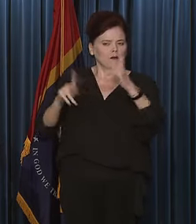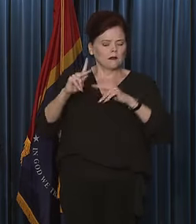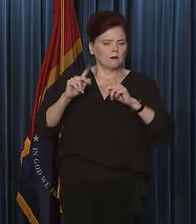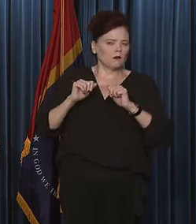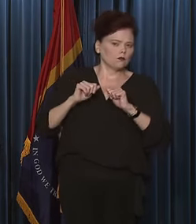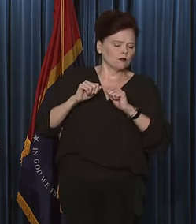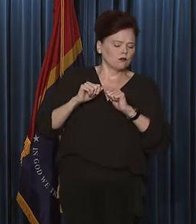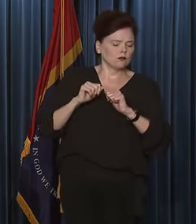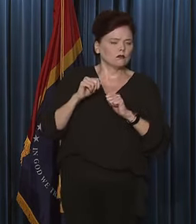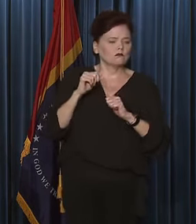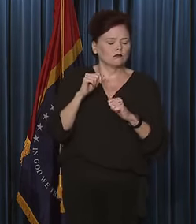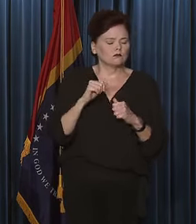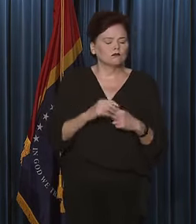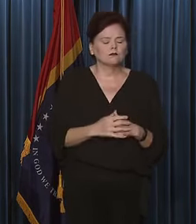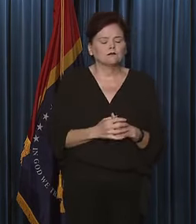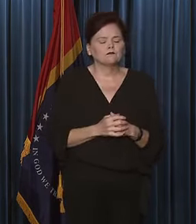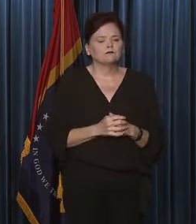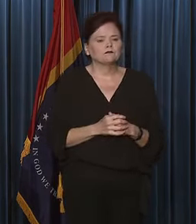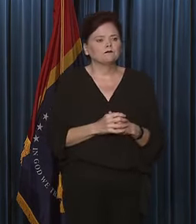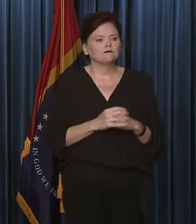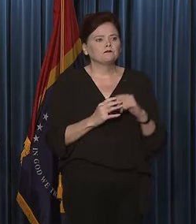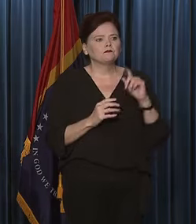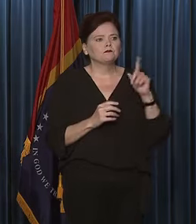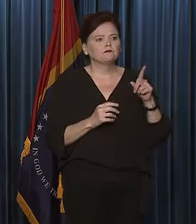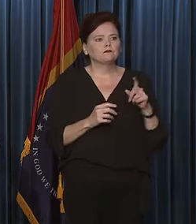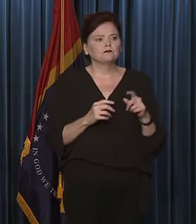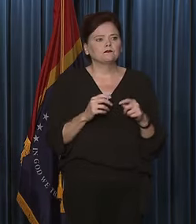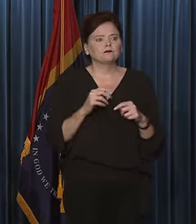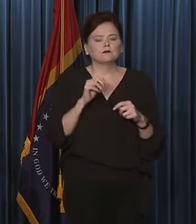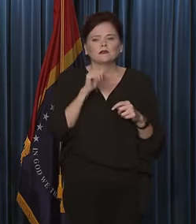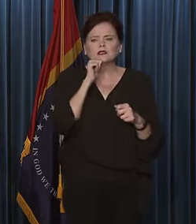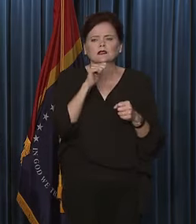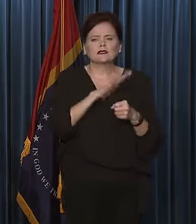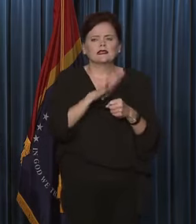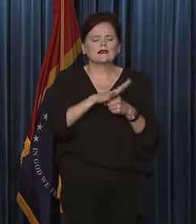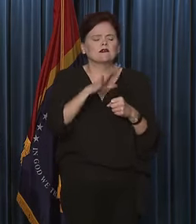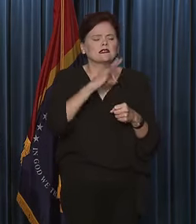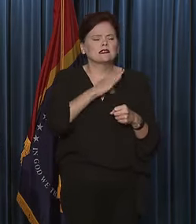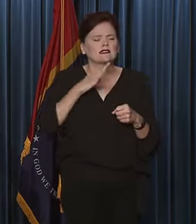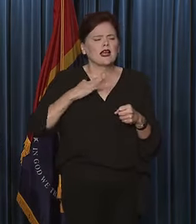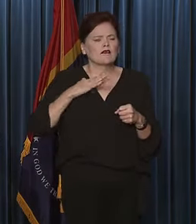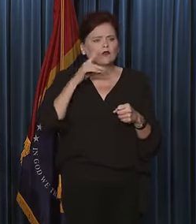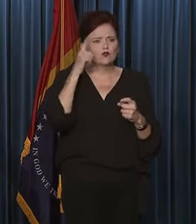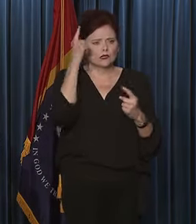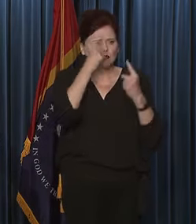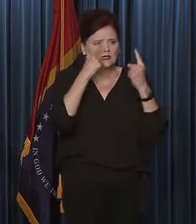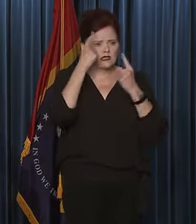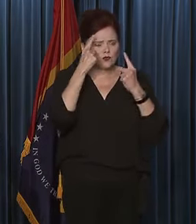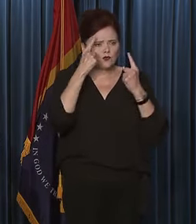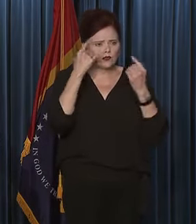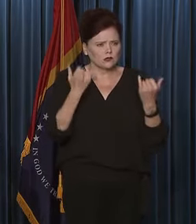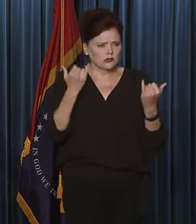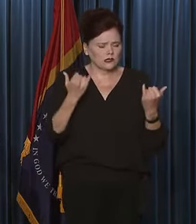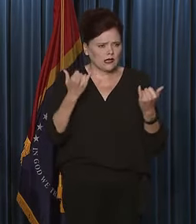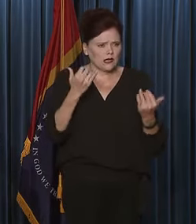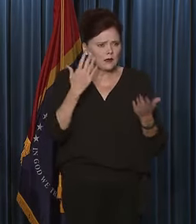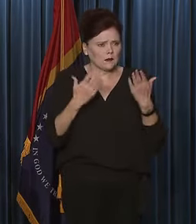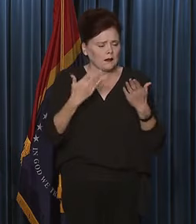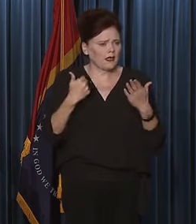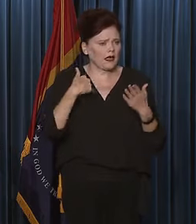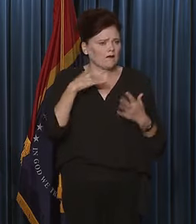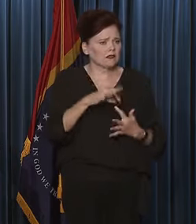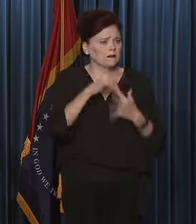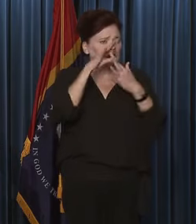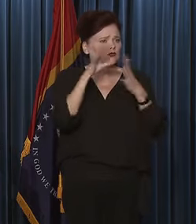America, that number is fairly large. Yes, ma'am. With the lack, with the lack of staffing, Governor, um, are you considering today of possibly calling a special